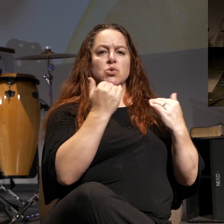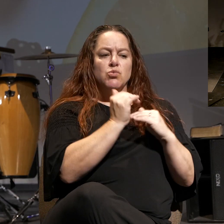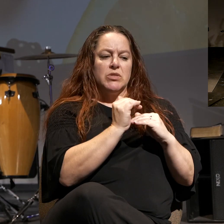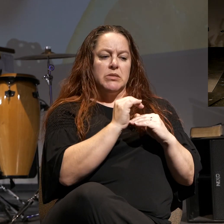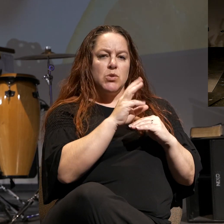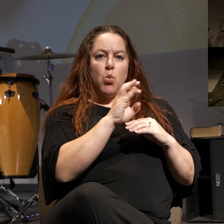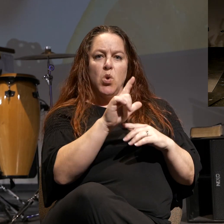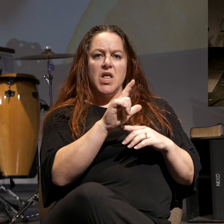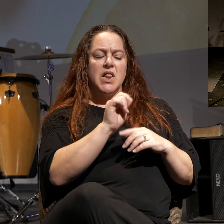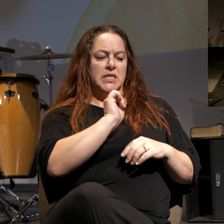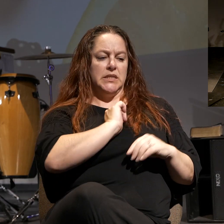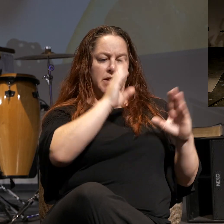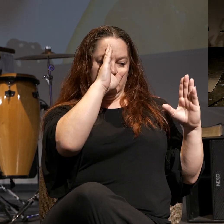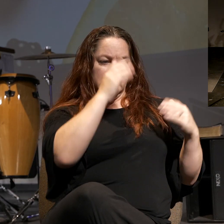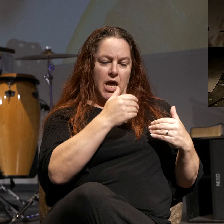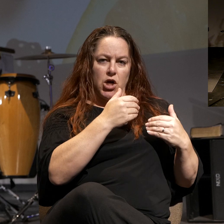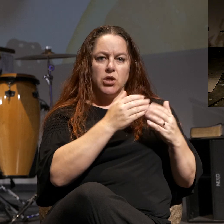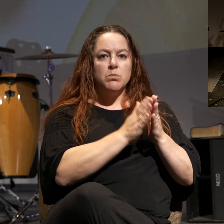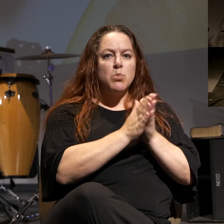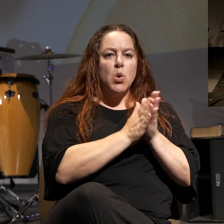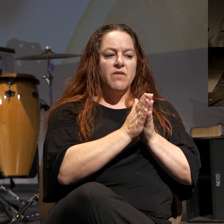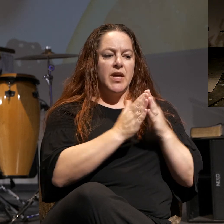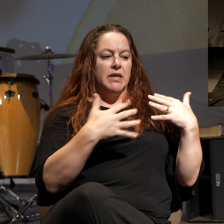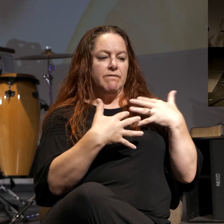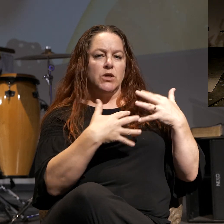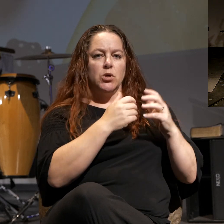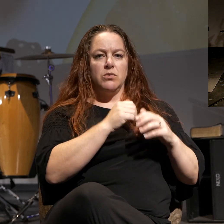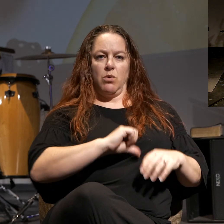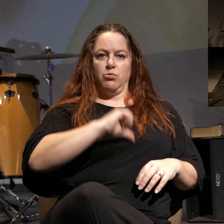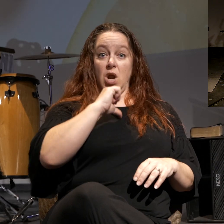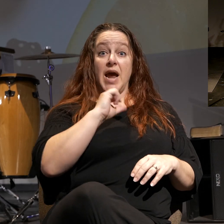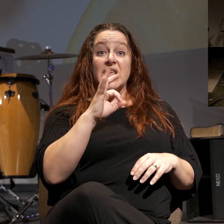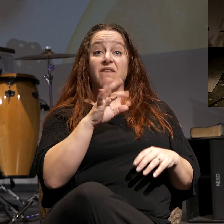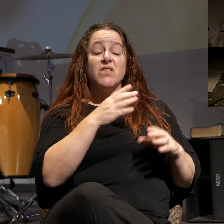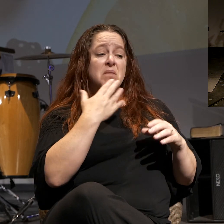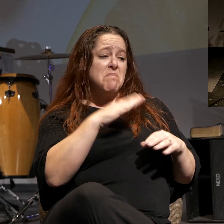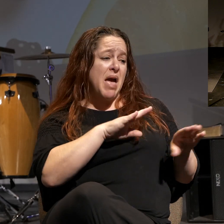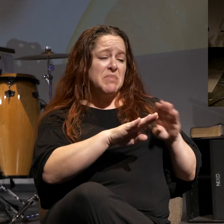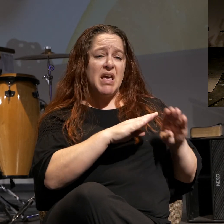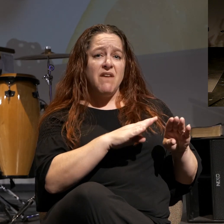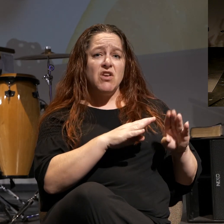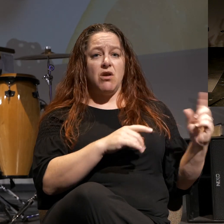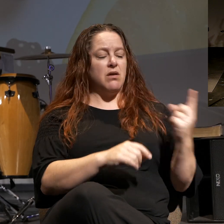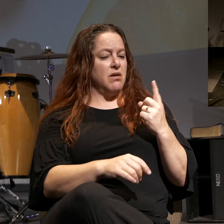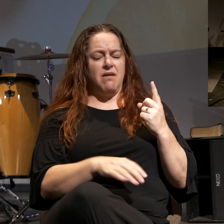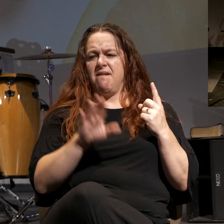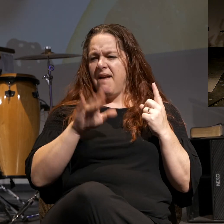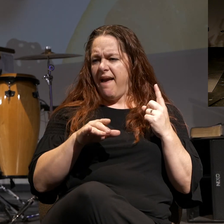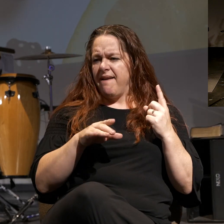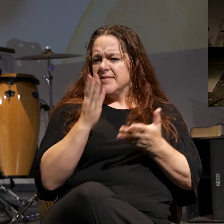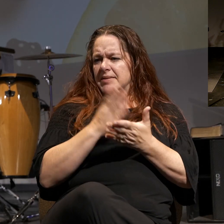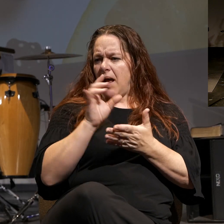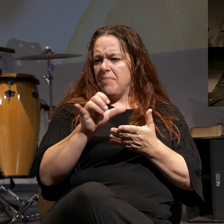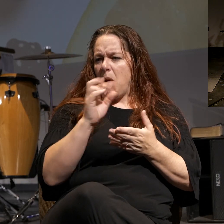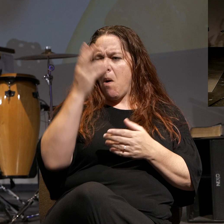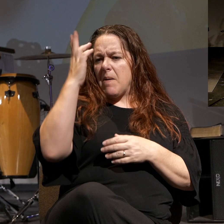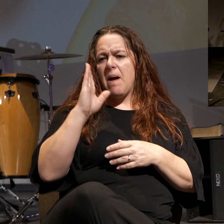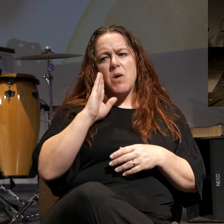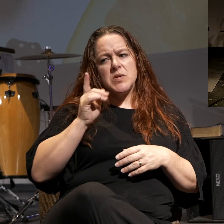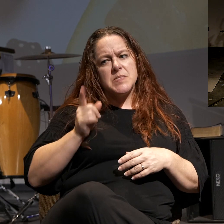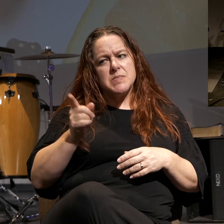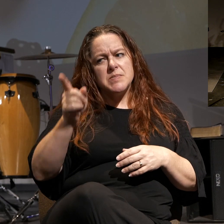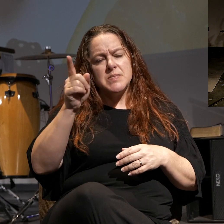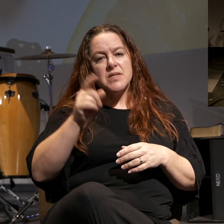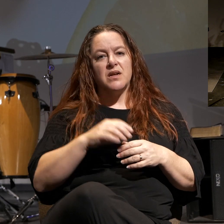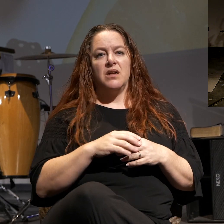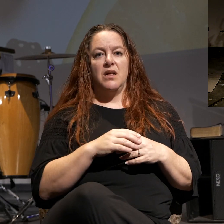very self-centered. It's motivated by fear and pride. So you're behaving badly, and someone comes along and says, hey, you better stop that, or God's going to get you.